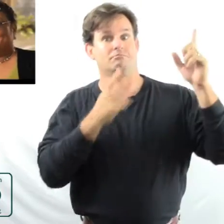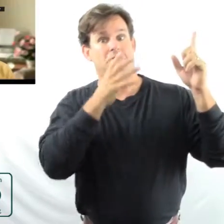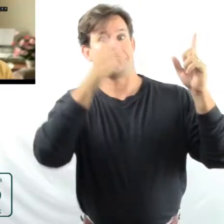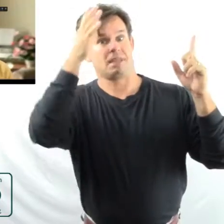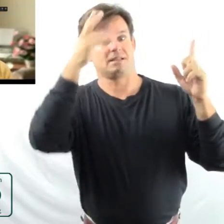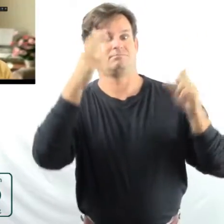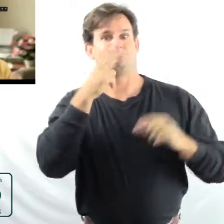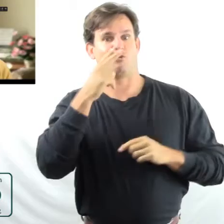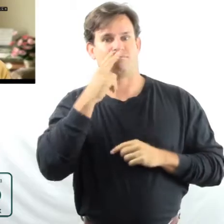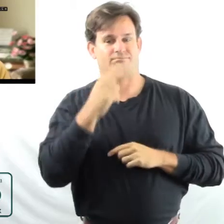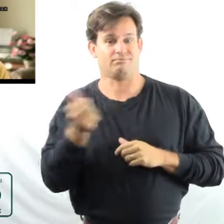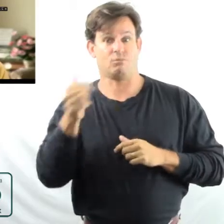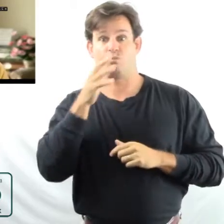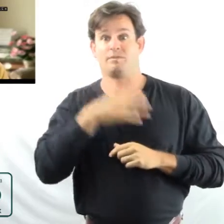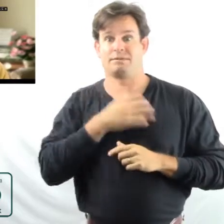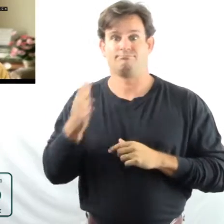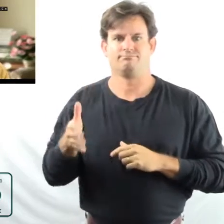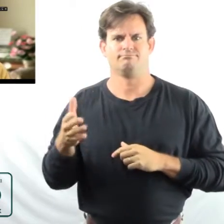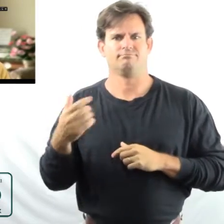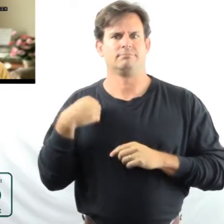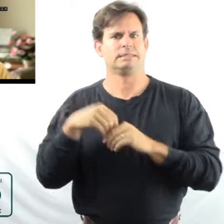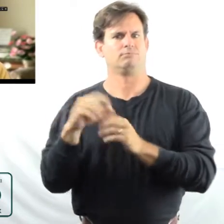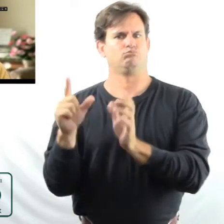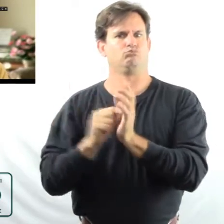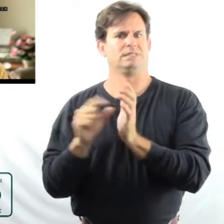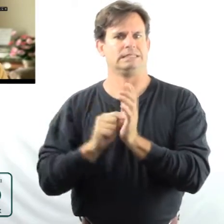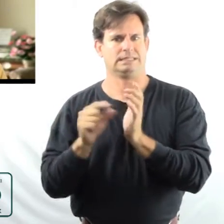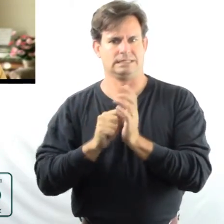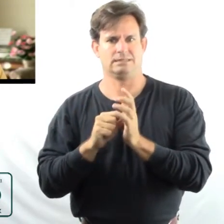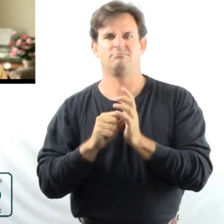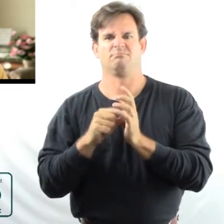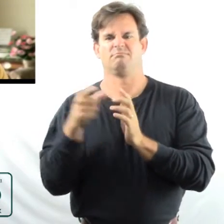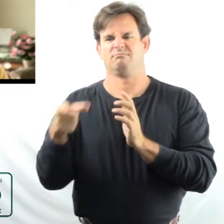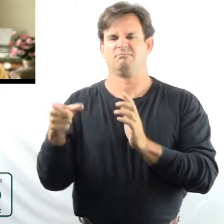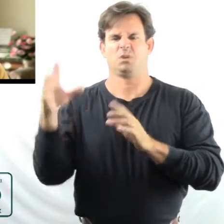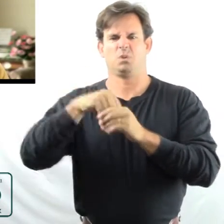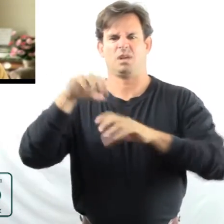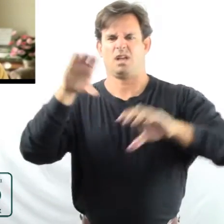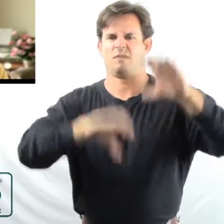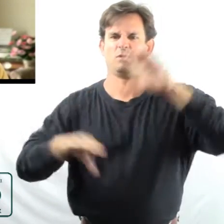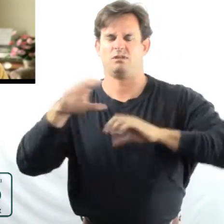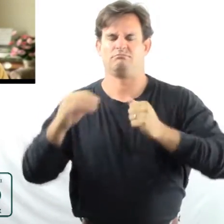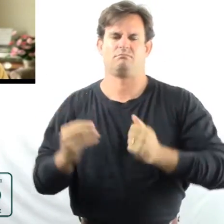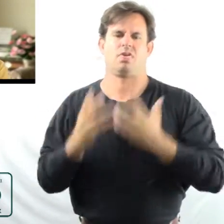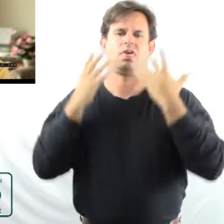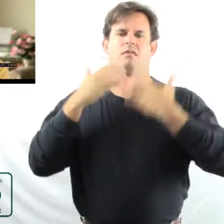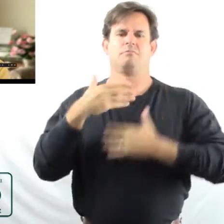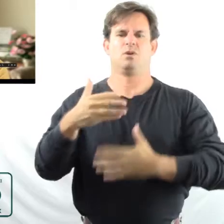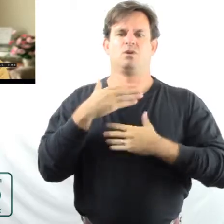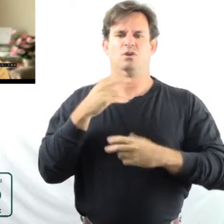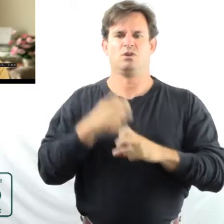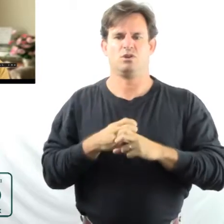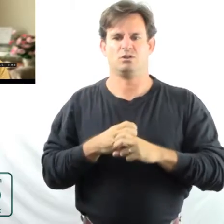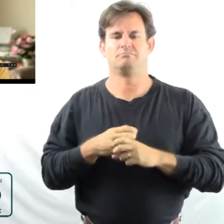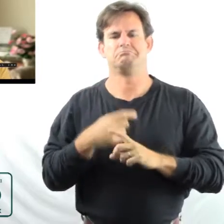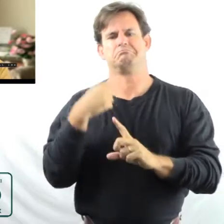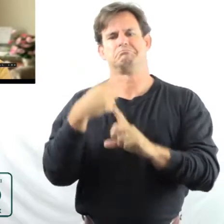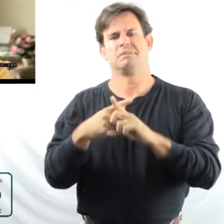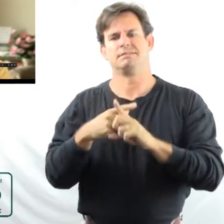I was imprinting, which caused part of the COPD problem, the chemicals. The smoking, I'm sure, was the